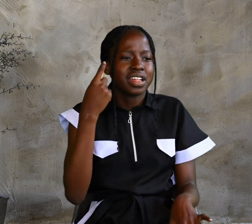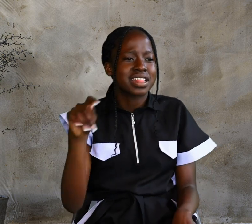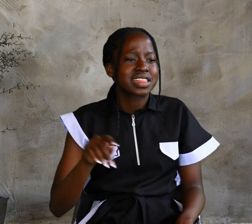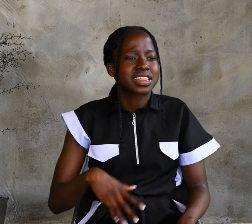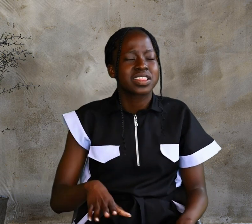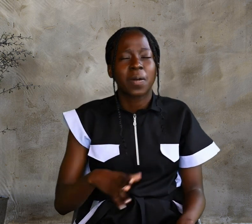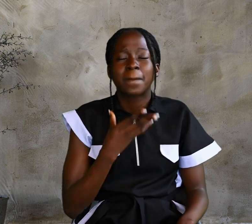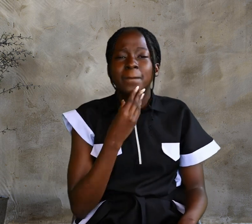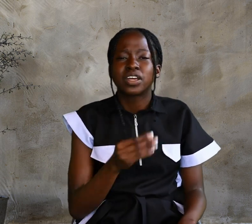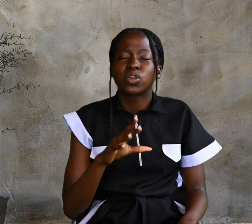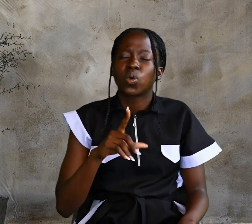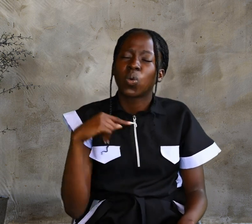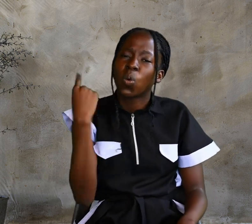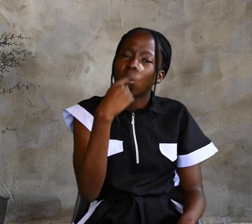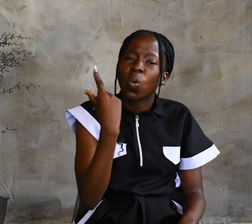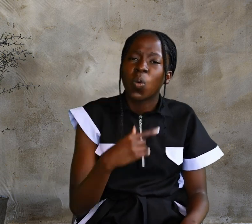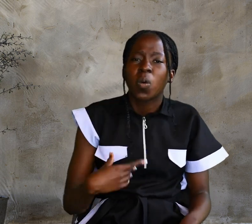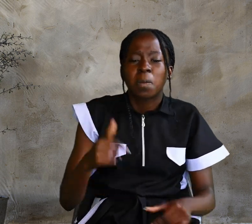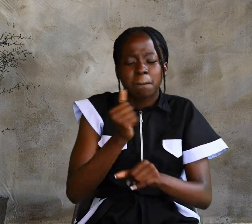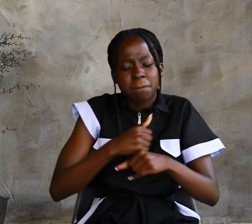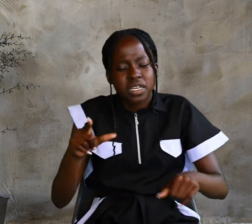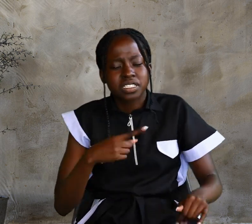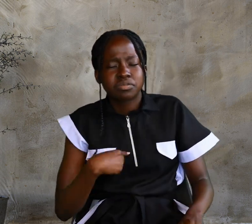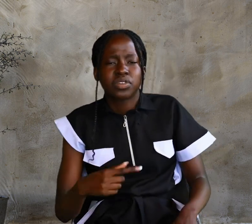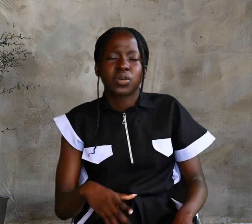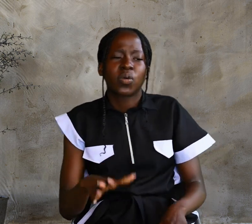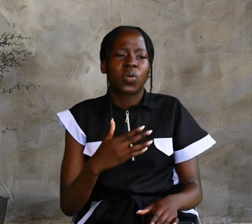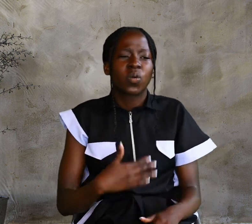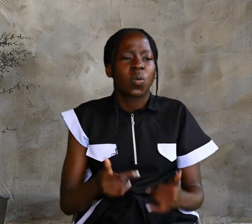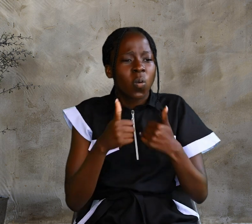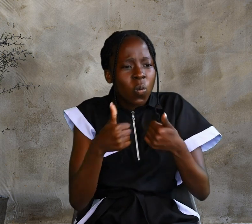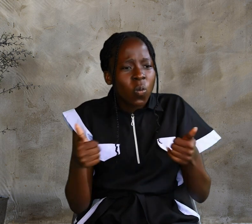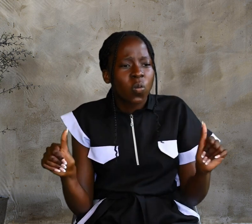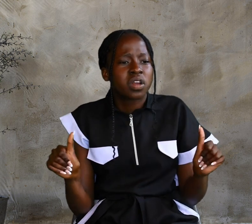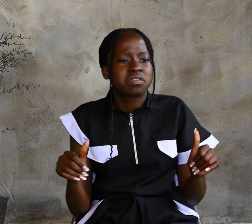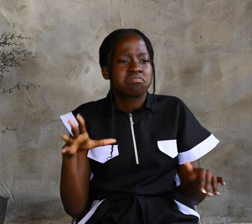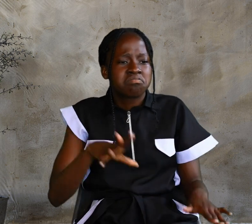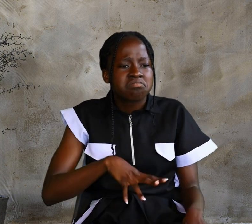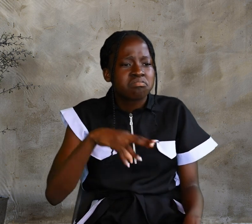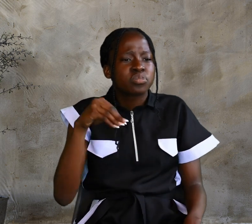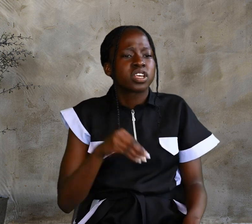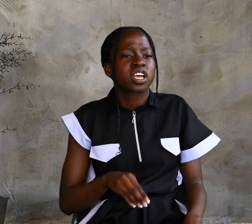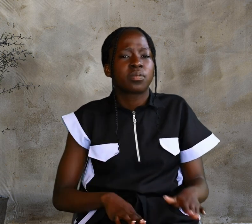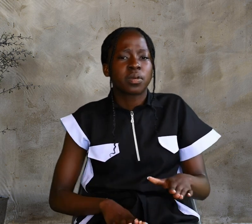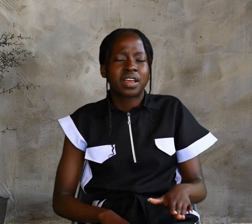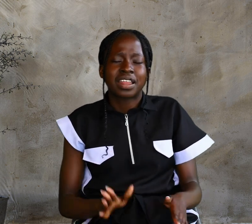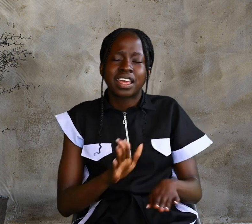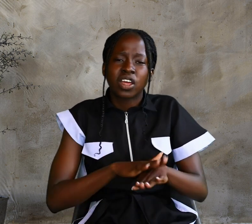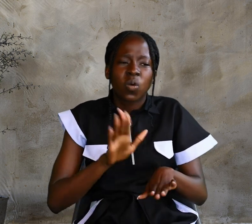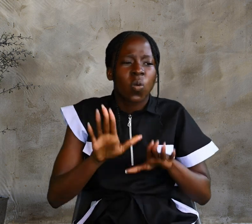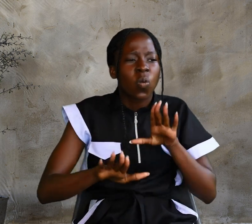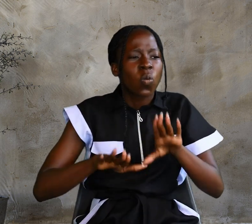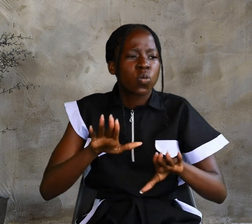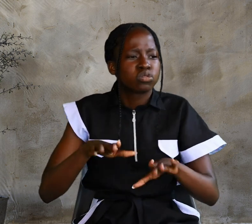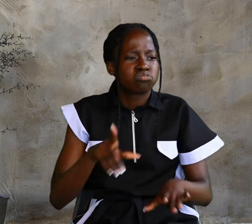said to me, Pick up your mat and walk. So they asked him, Who is this fellow